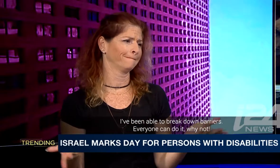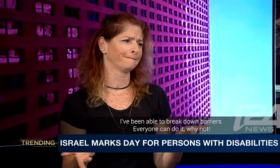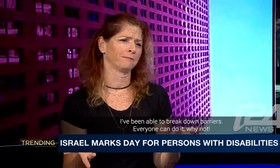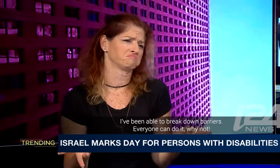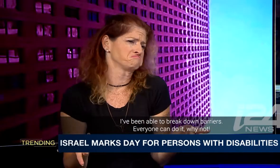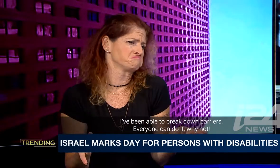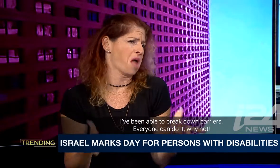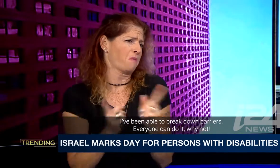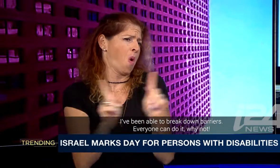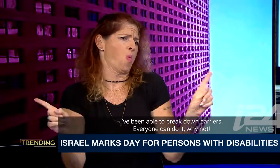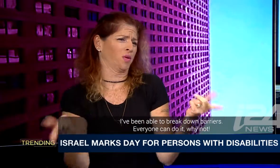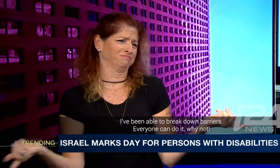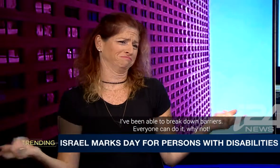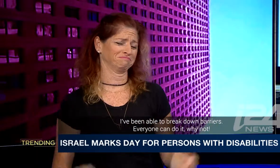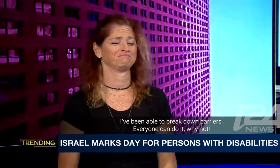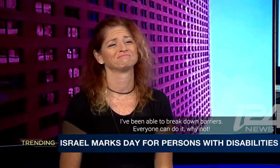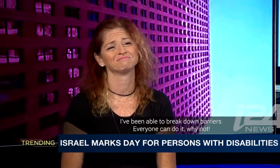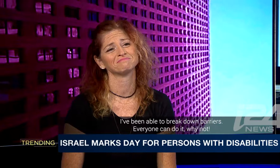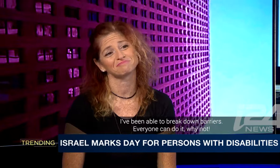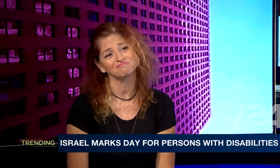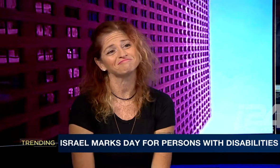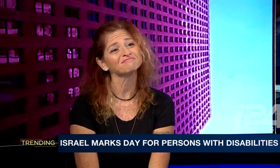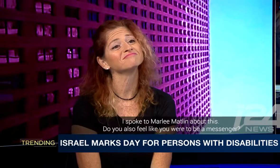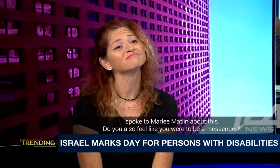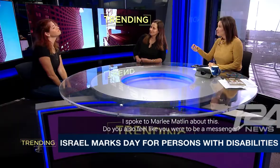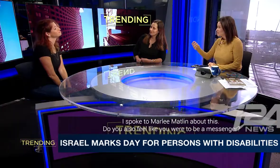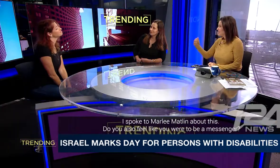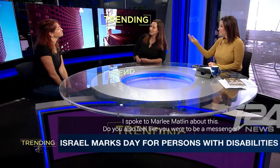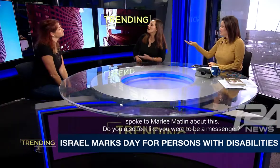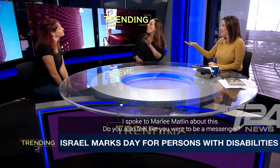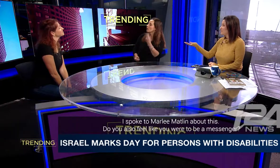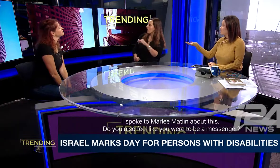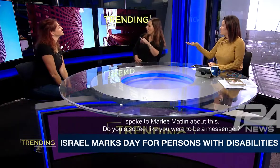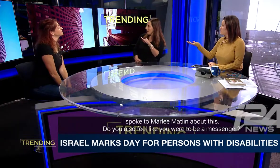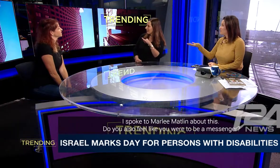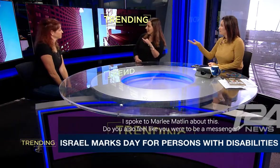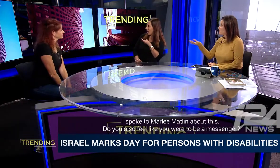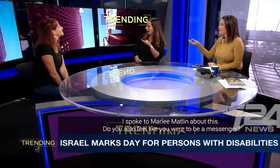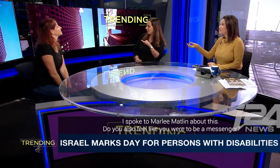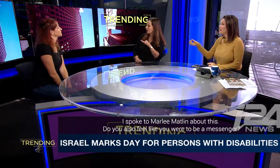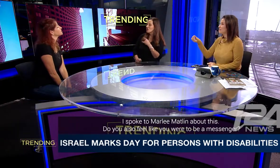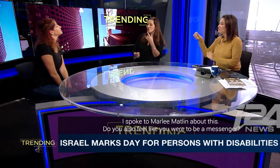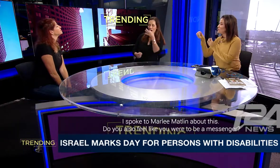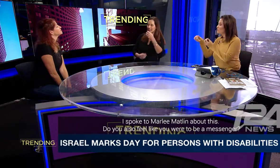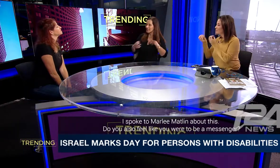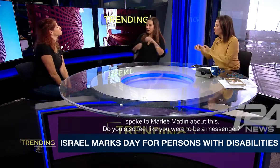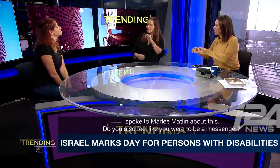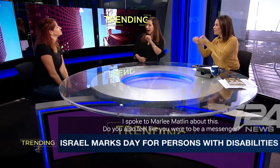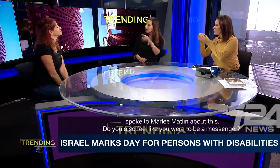Everybody and everyone can do it. Why not? One of the other interesting things that I was speaking to Marlee about is, like, do you feel like you